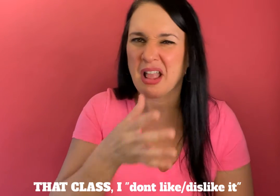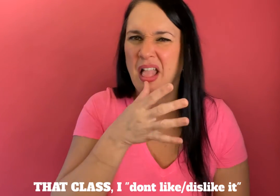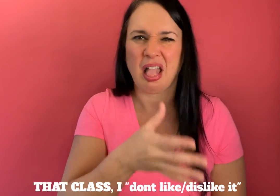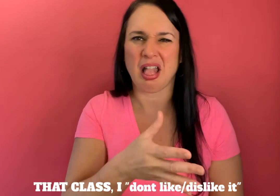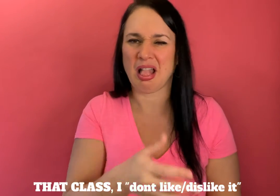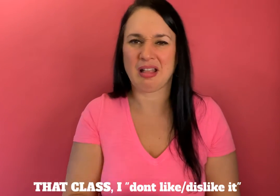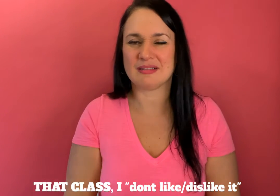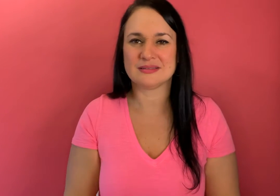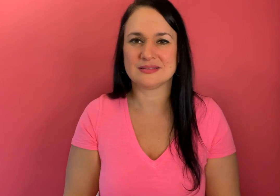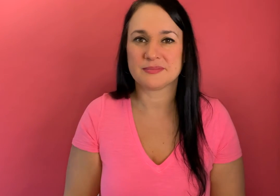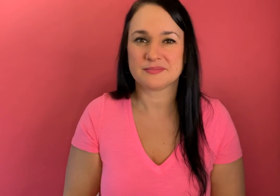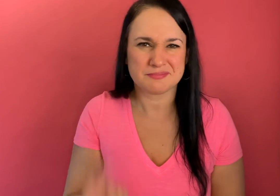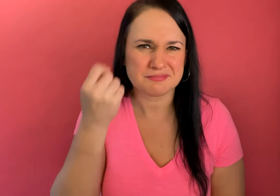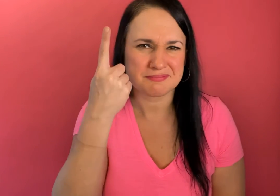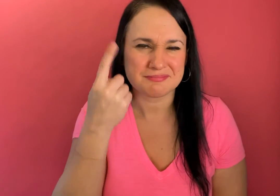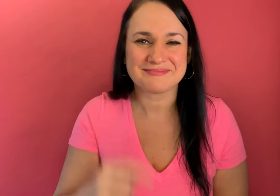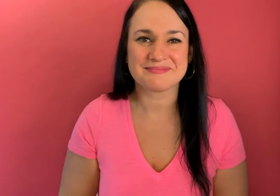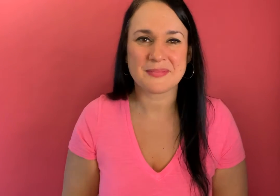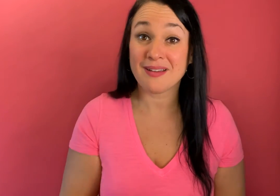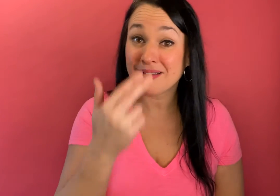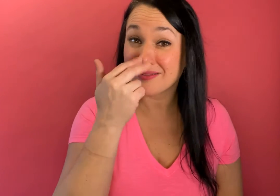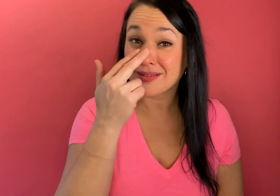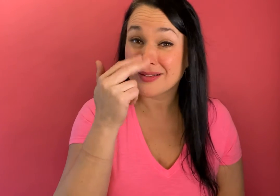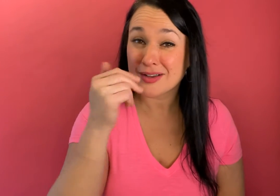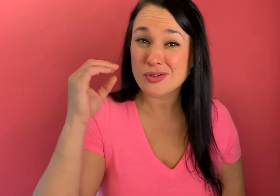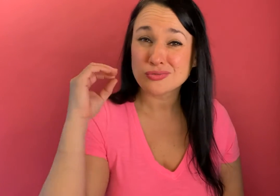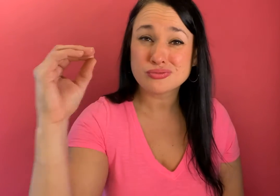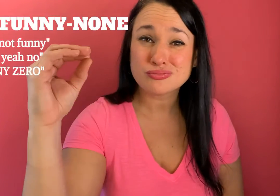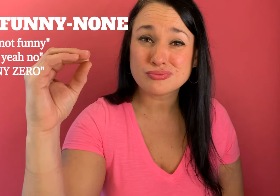don't like it uh if that makes sense funny none